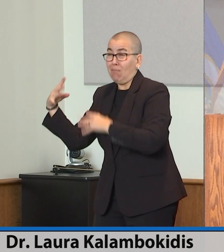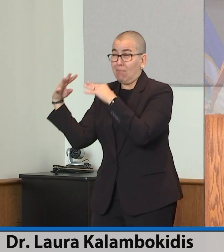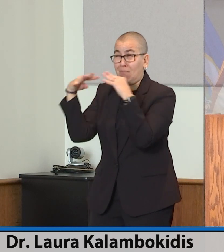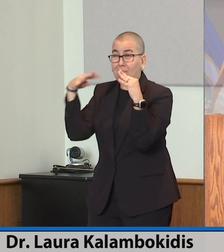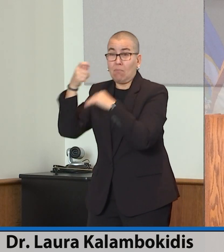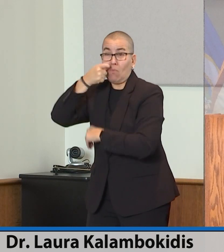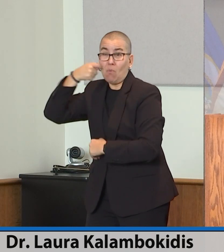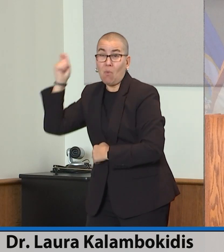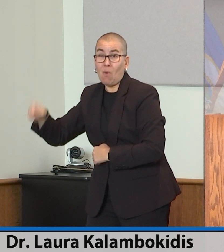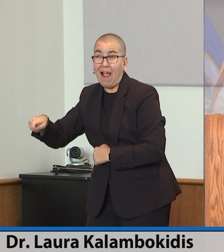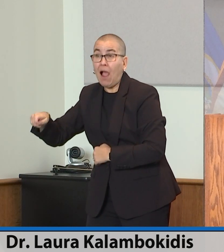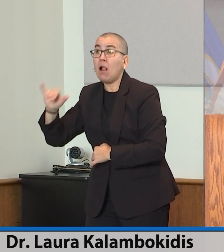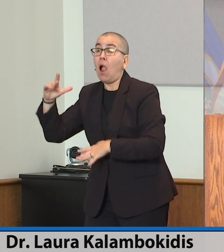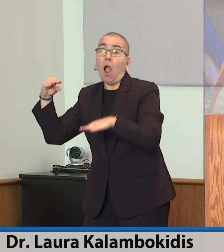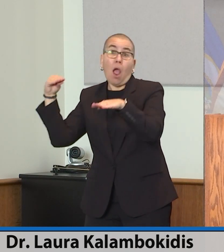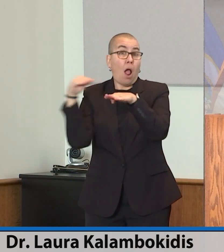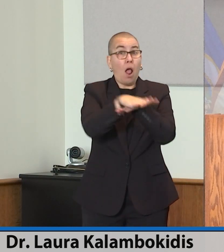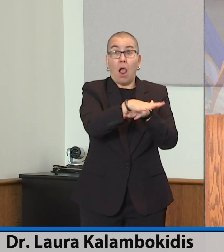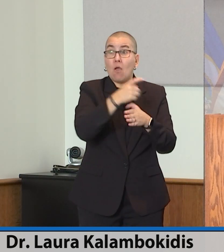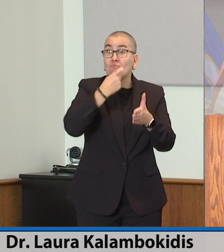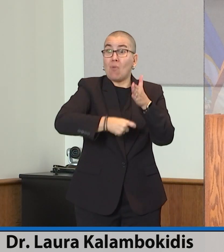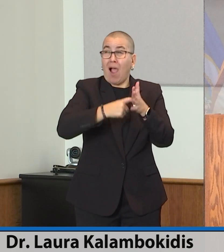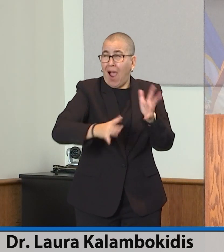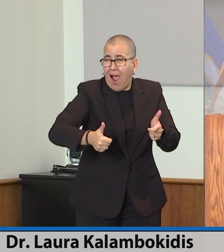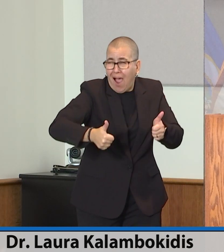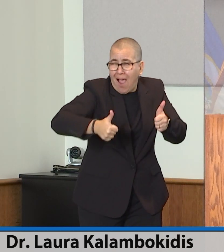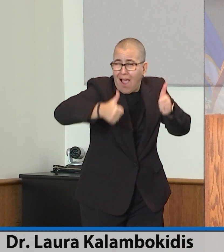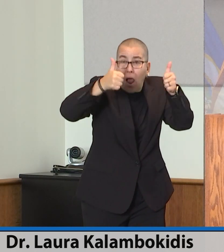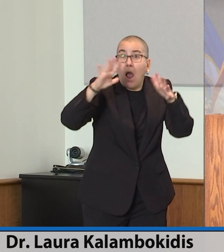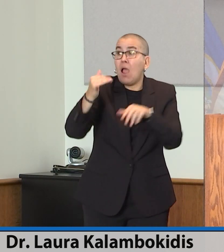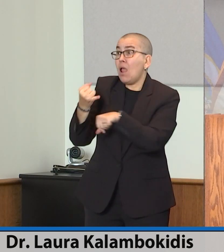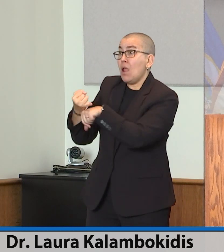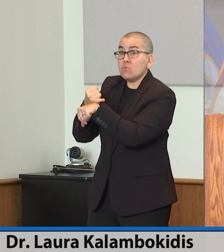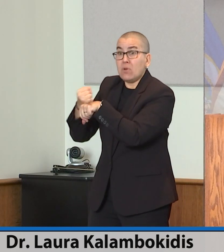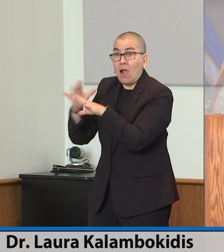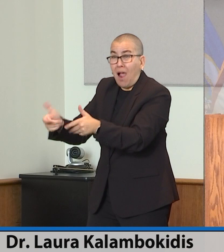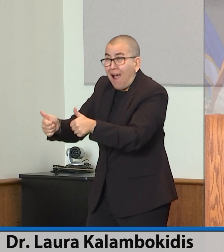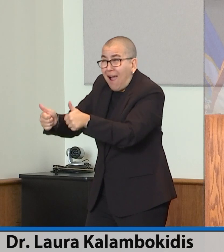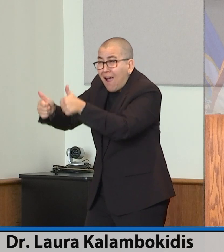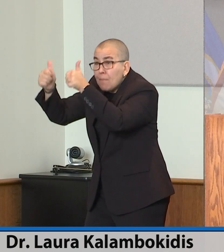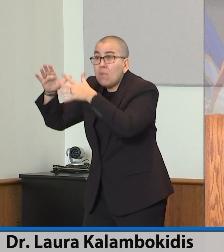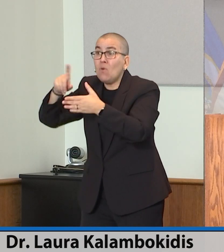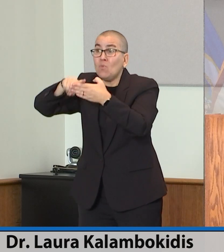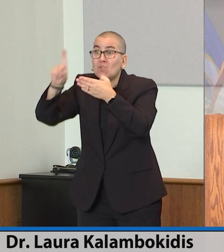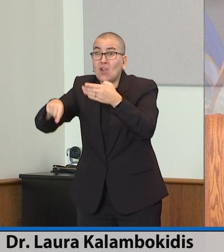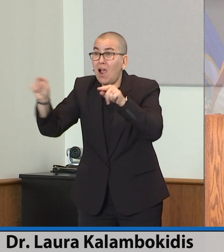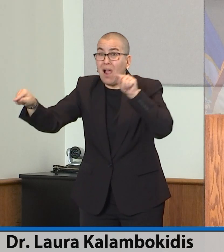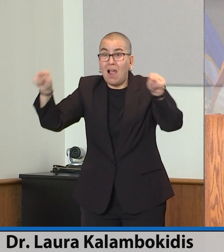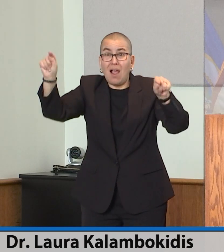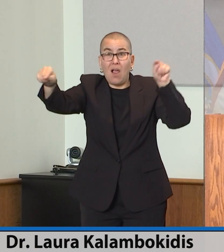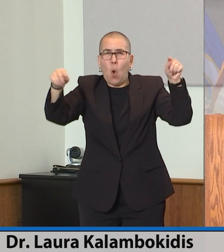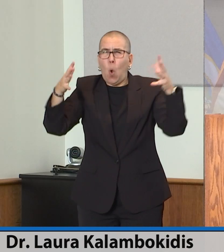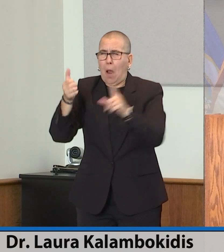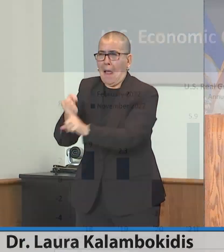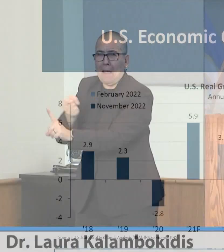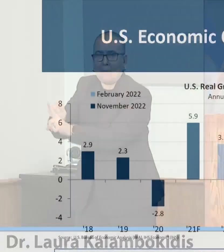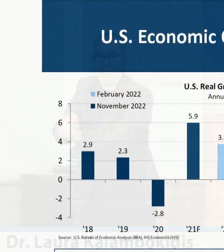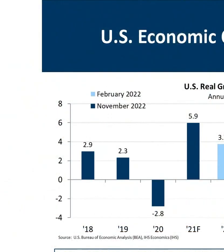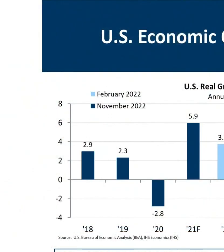actions to raise interest rates. As a result of these factors, the outlook for U.S. real GDP growth has weakened.